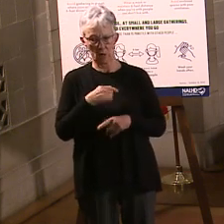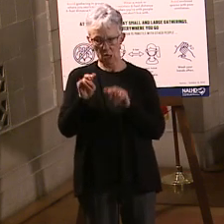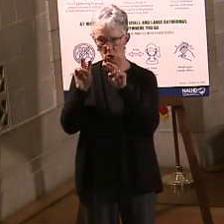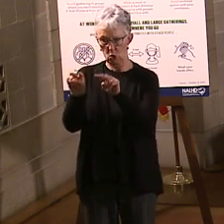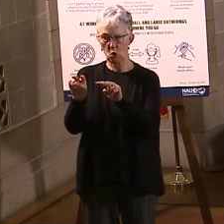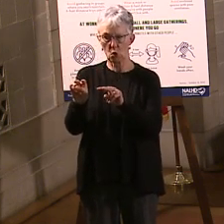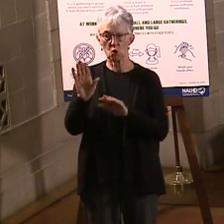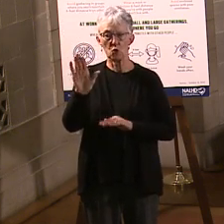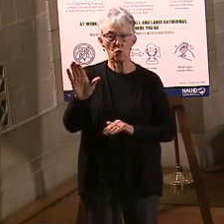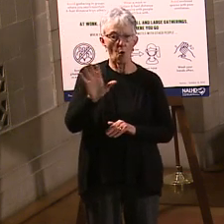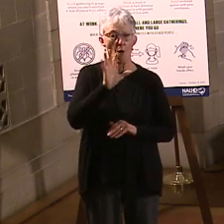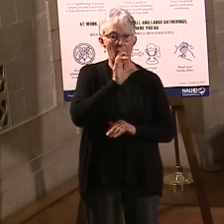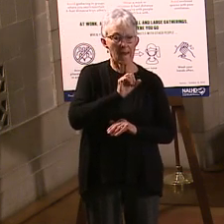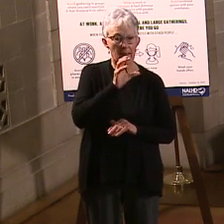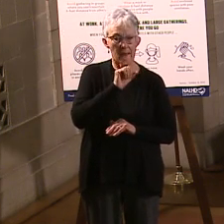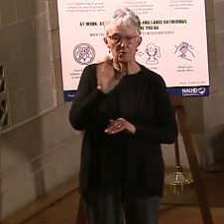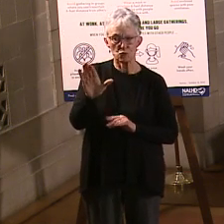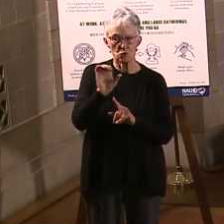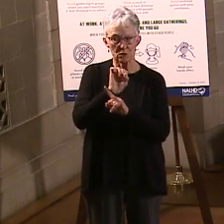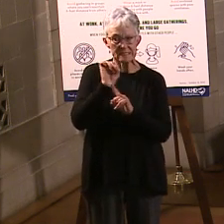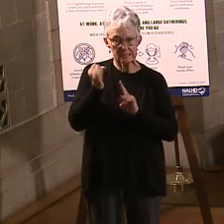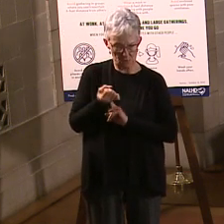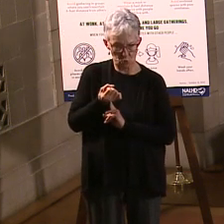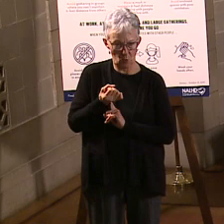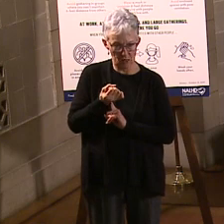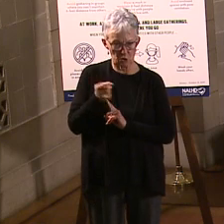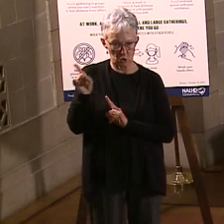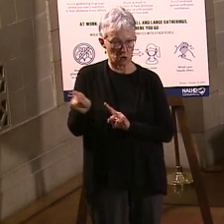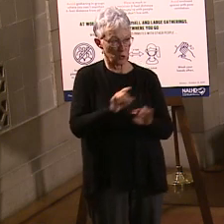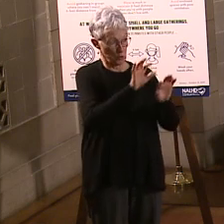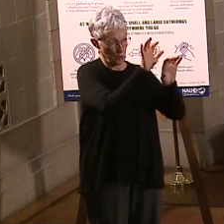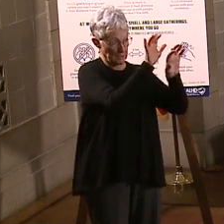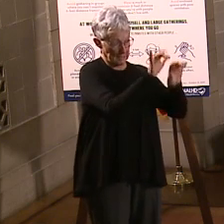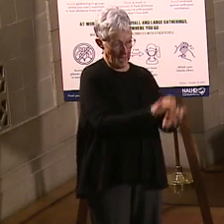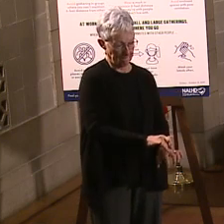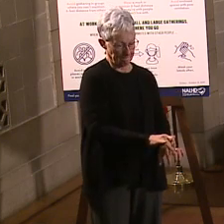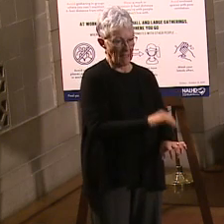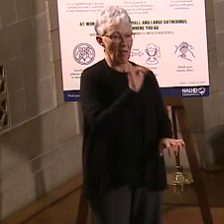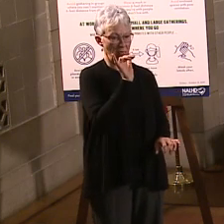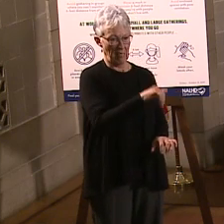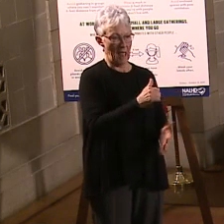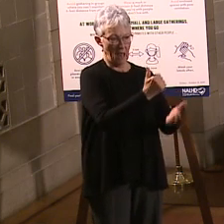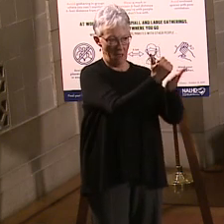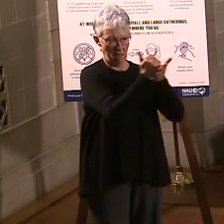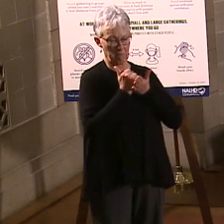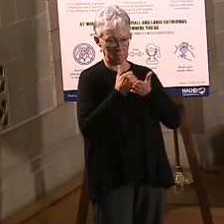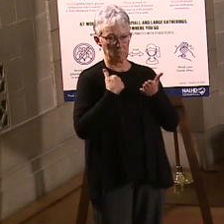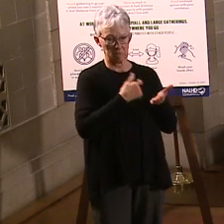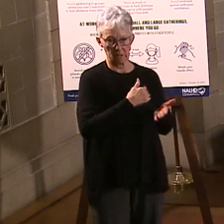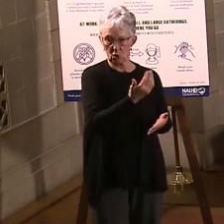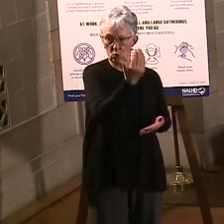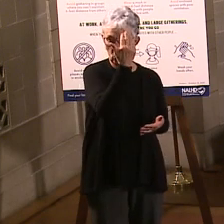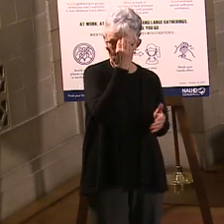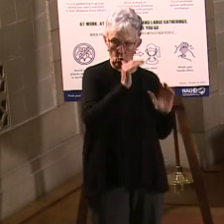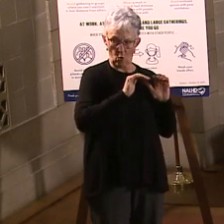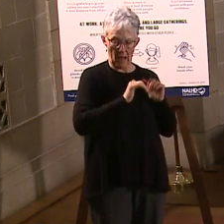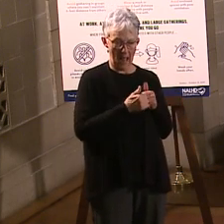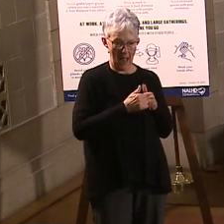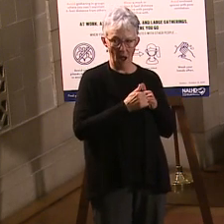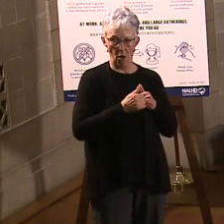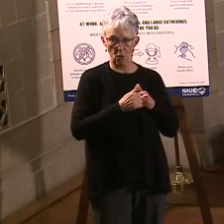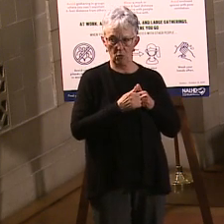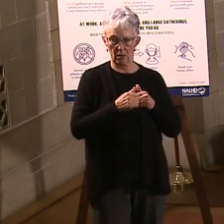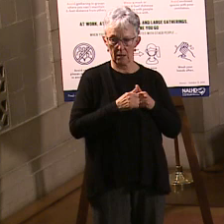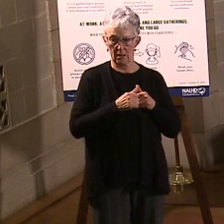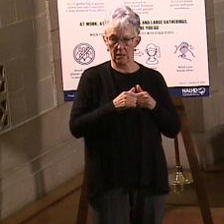when you enter this data into this website, you are giving us the data that we need so that we can follow the CDC guidelines and we can